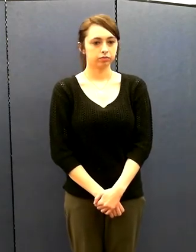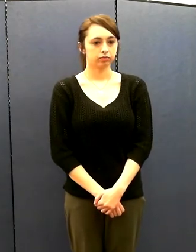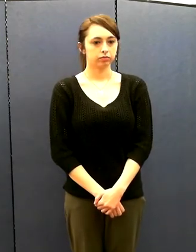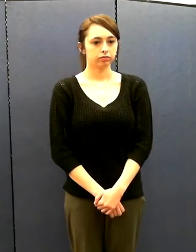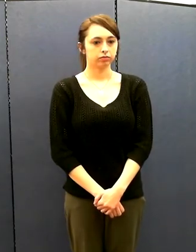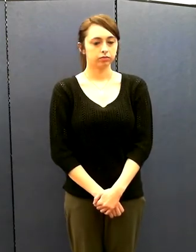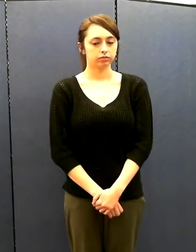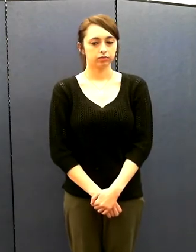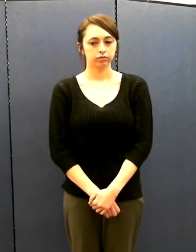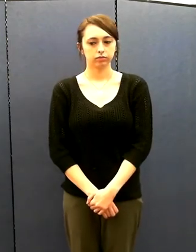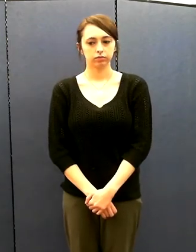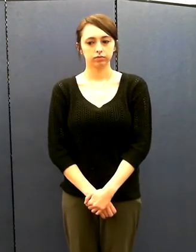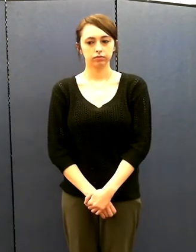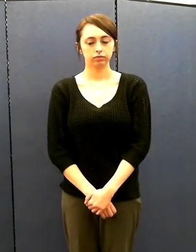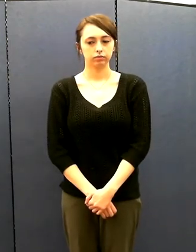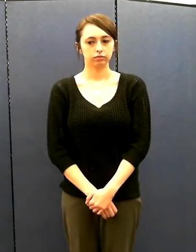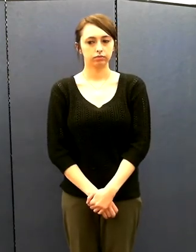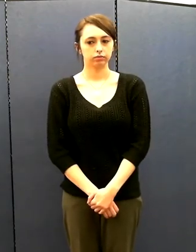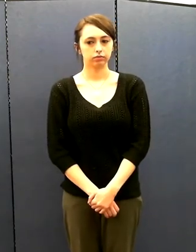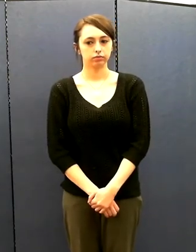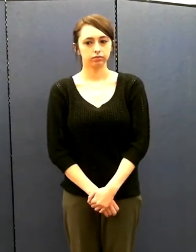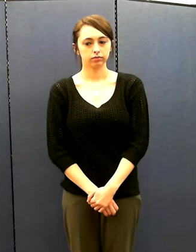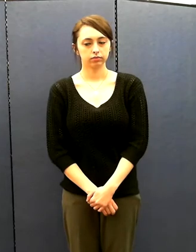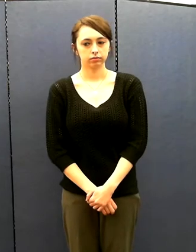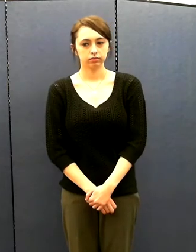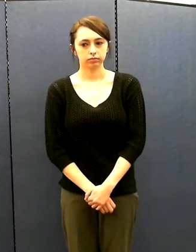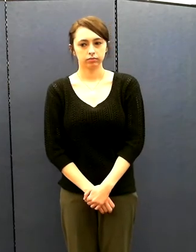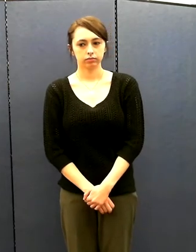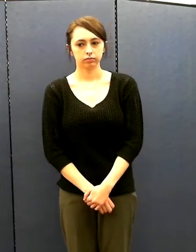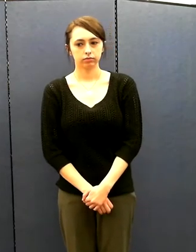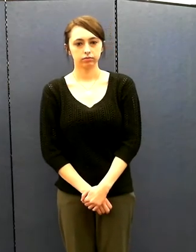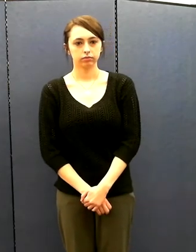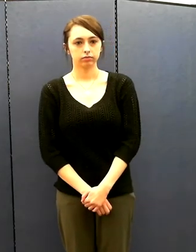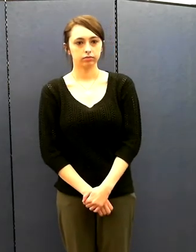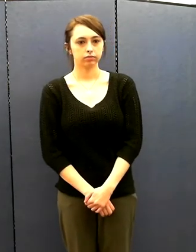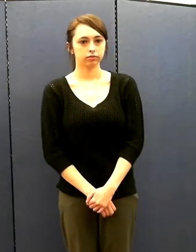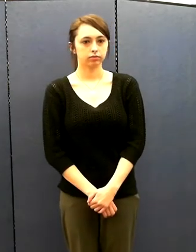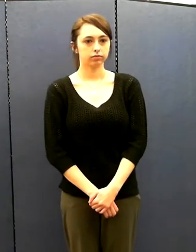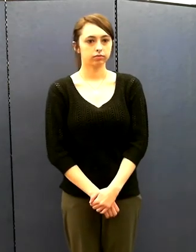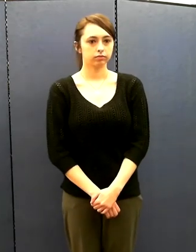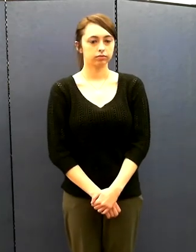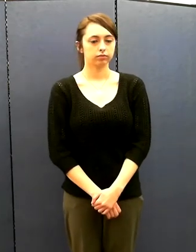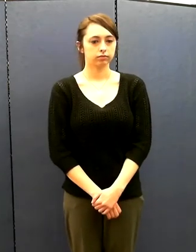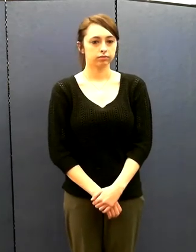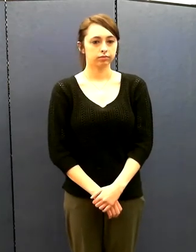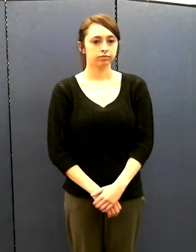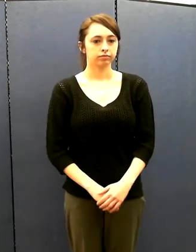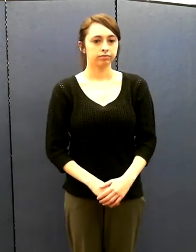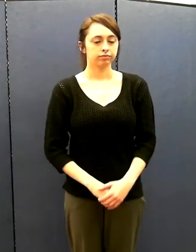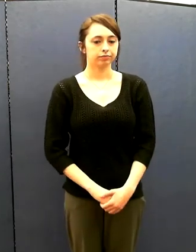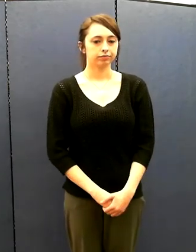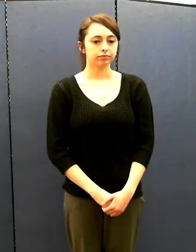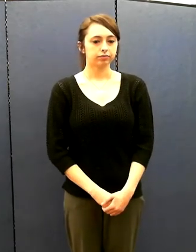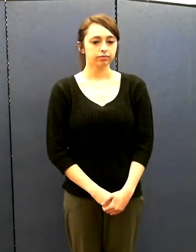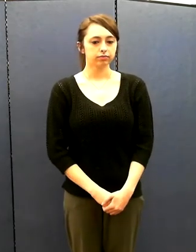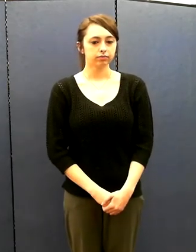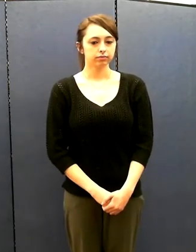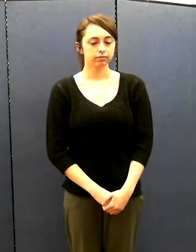You're on a road that you might not know. It might be raining and there might be a dog and your phone rings and you